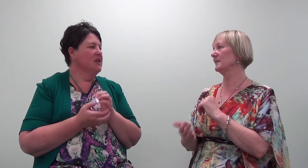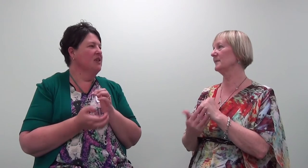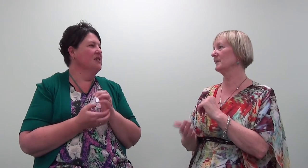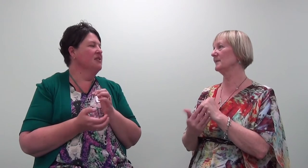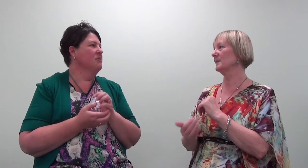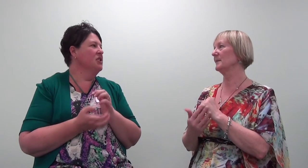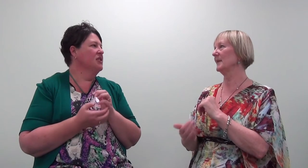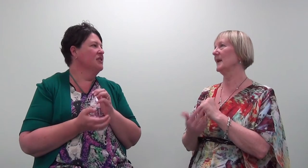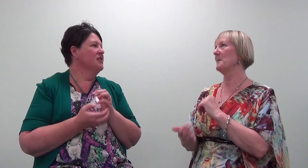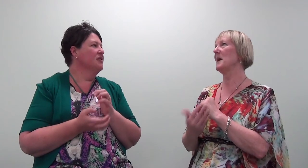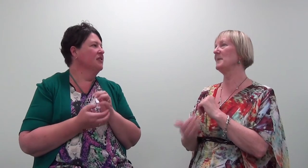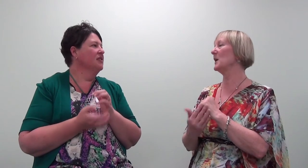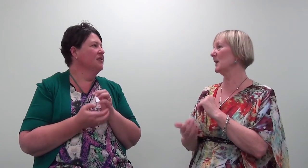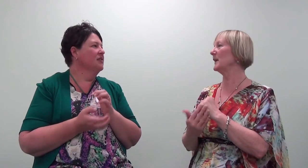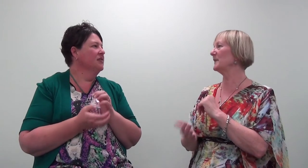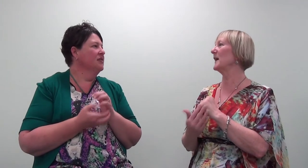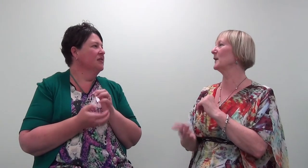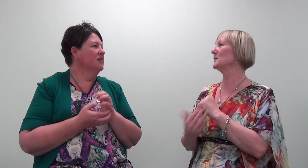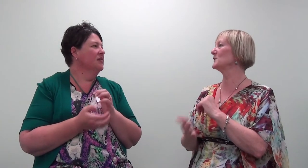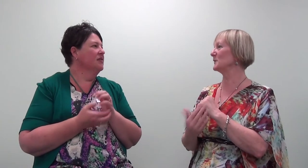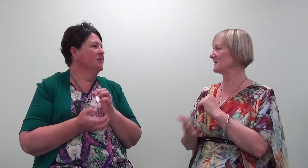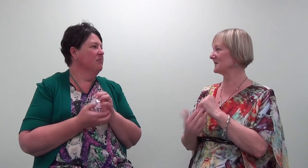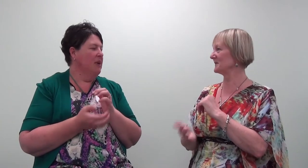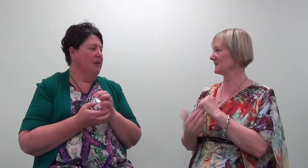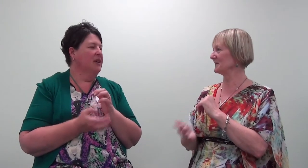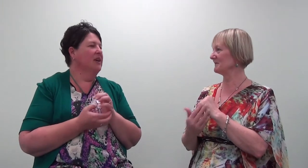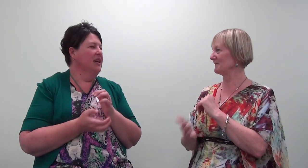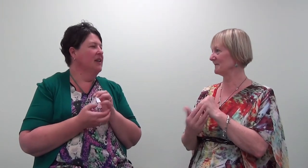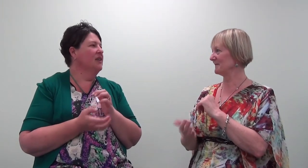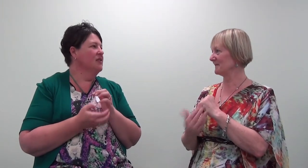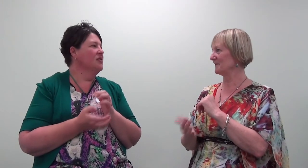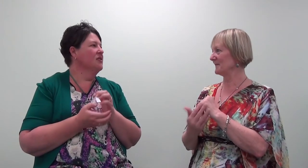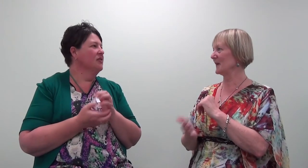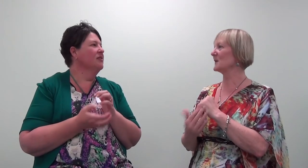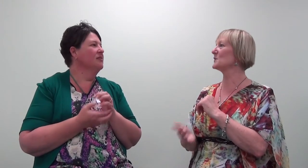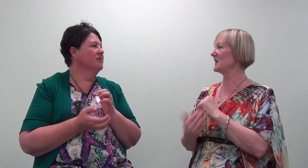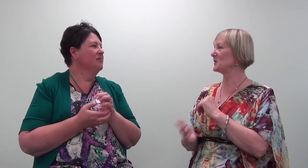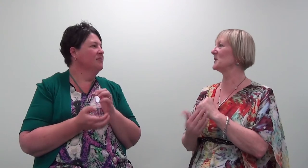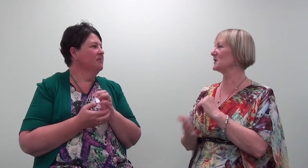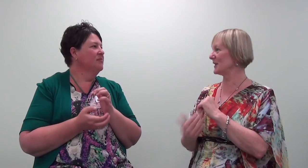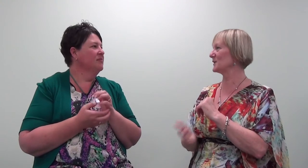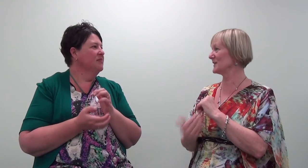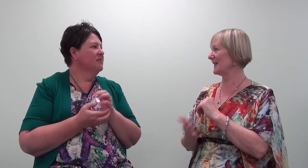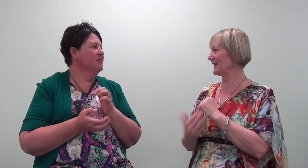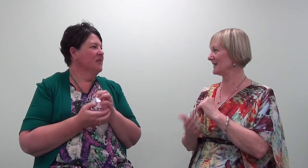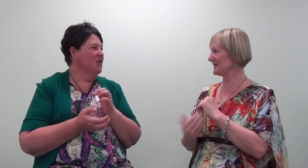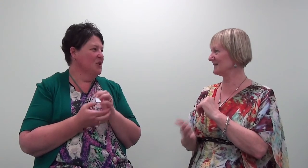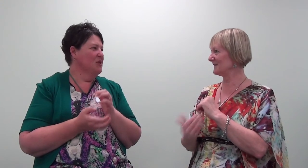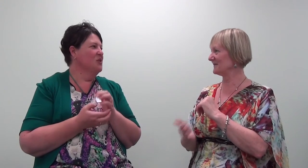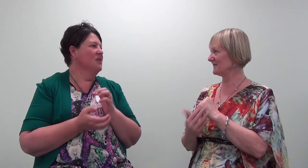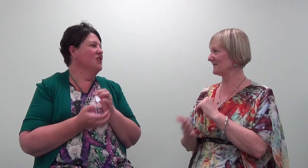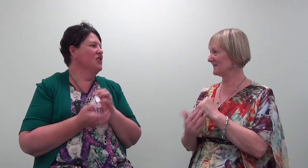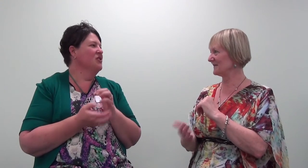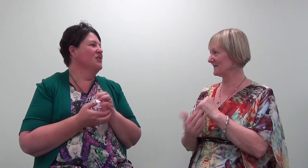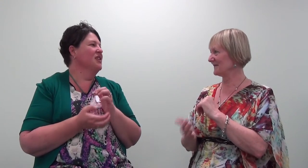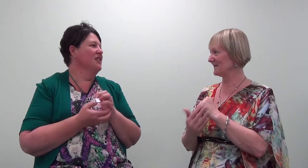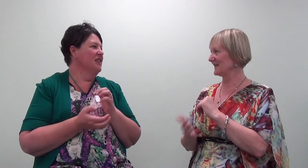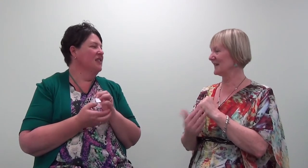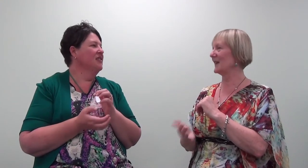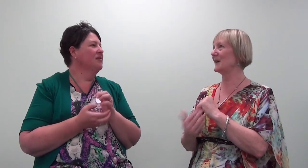tightness in my chest. Maybe I can let that go too. Maybe I can let that go too. Because we are doing the gentle technique. and